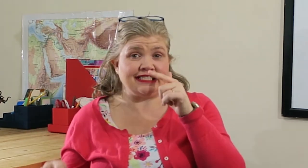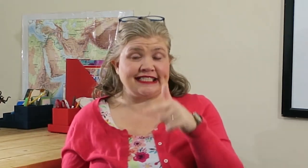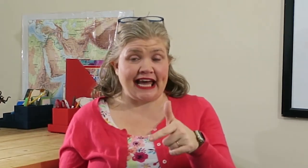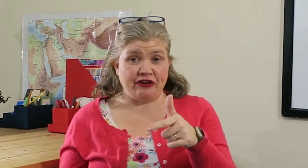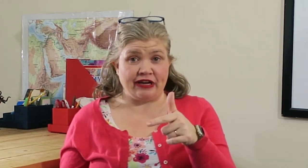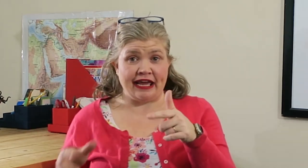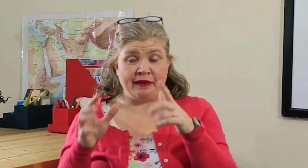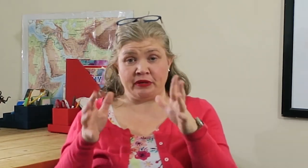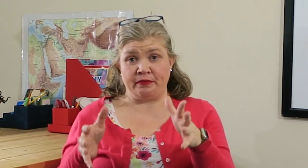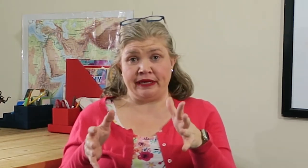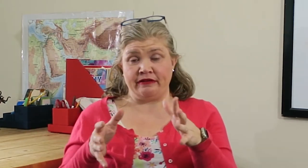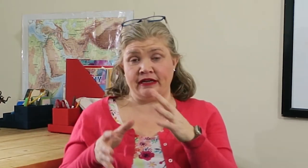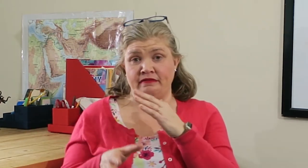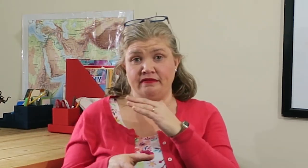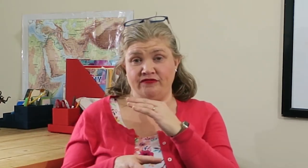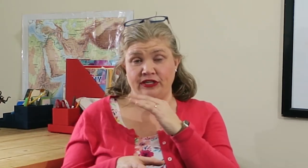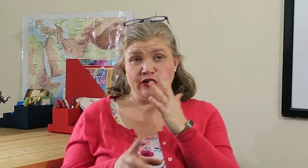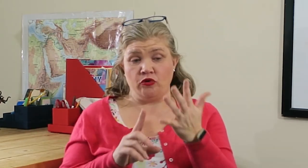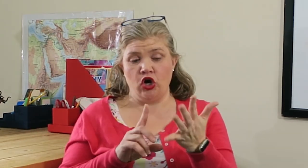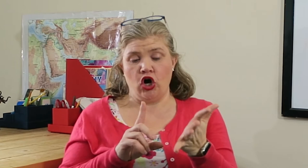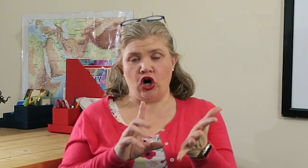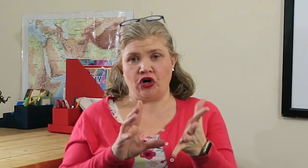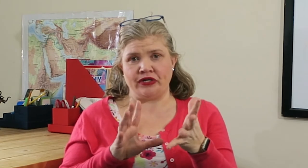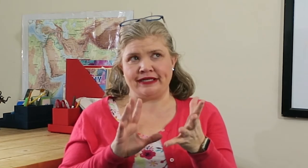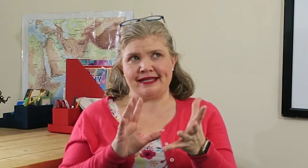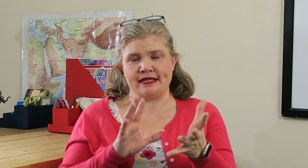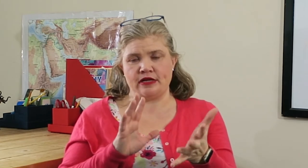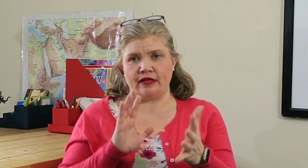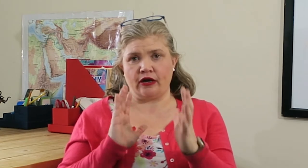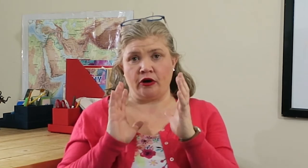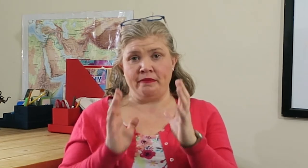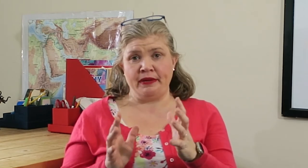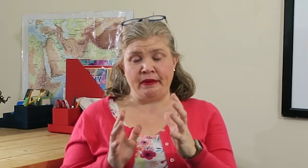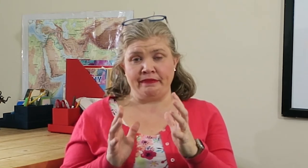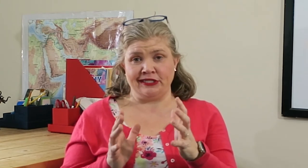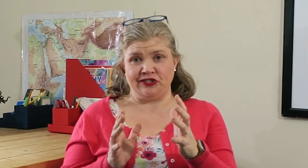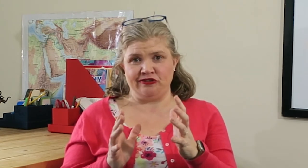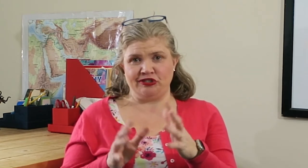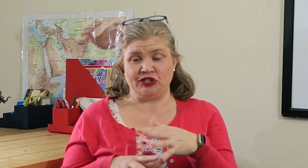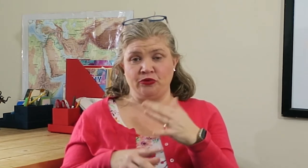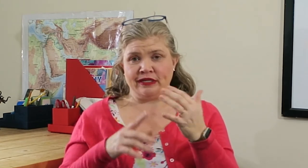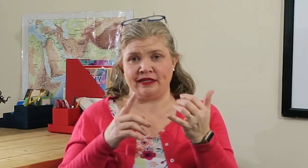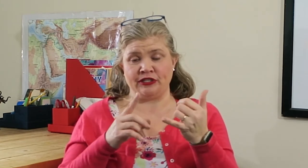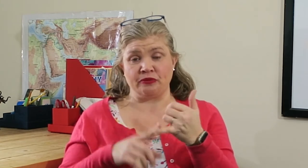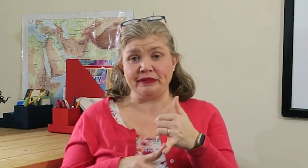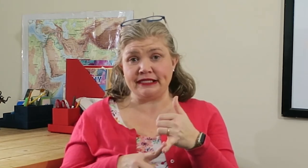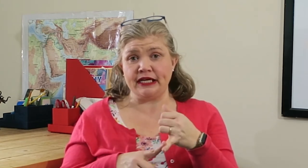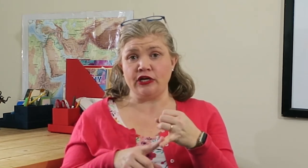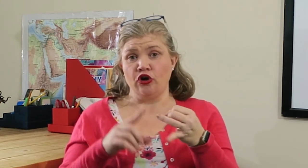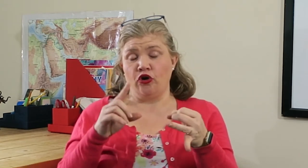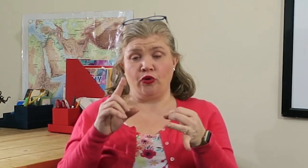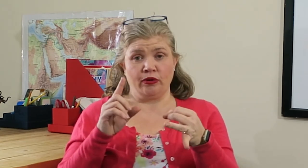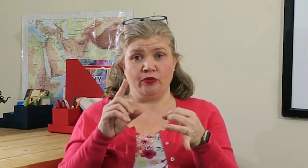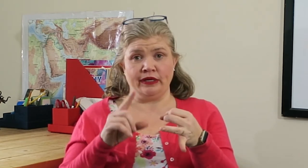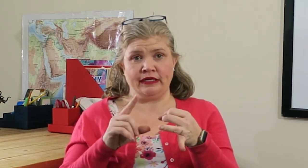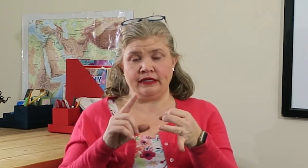Saturday I'm going to put out a video on our minimum must do. So when things are busy or when